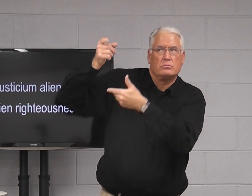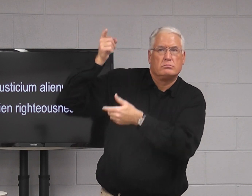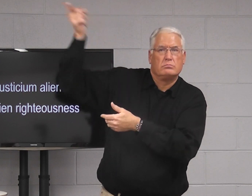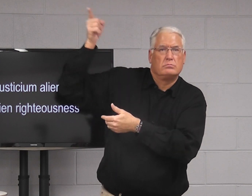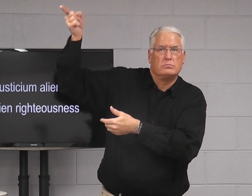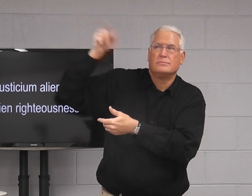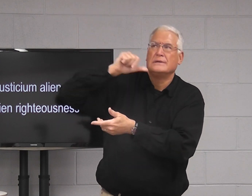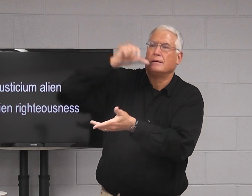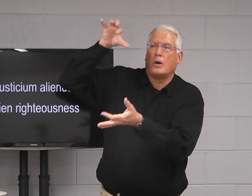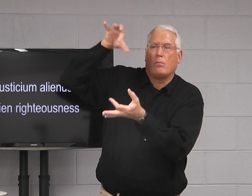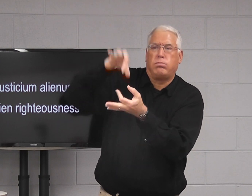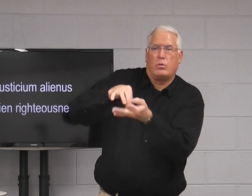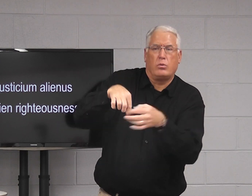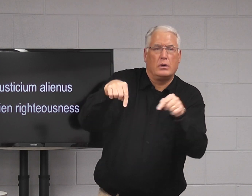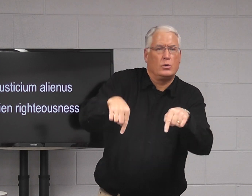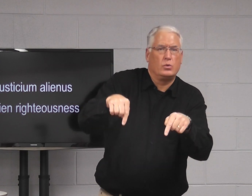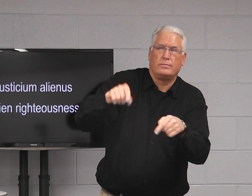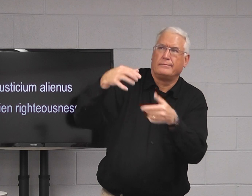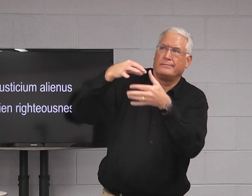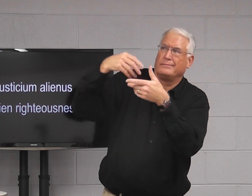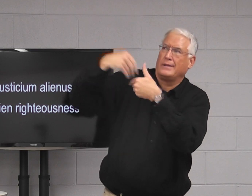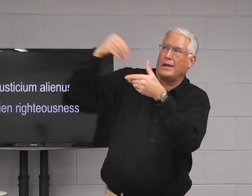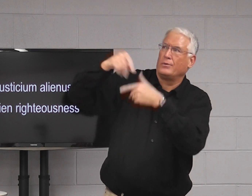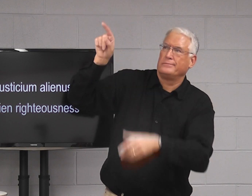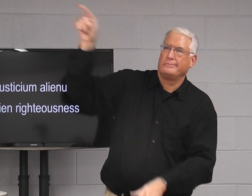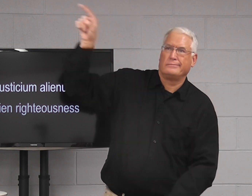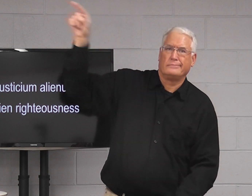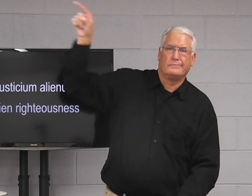outside and it doesn't belong here.